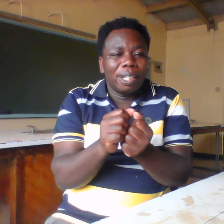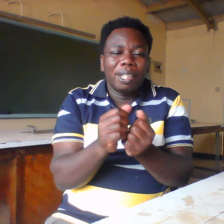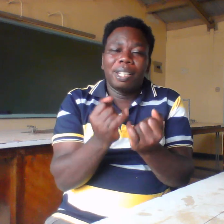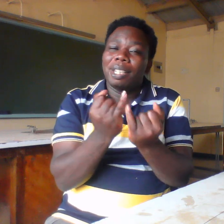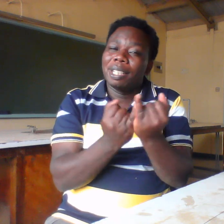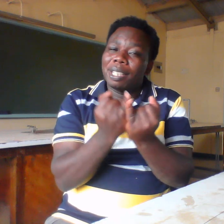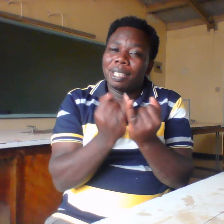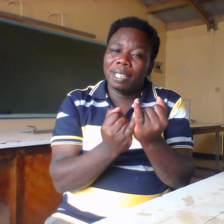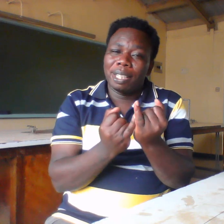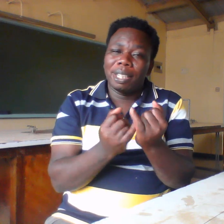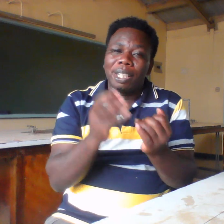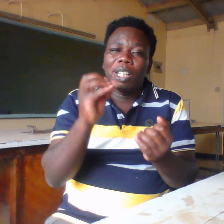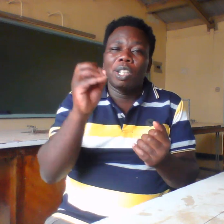and sunday